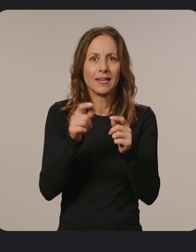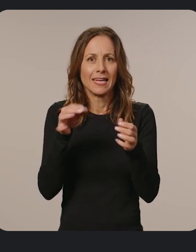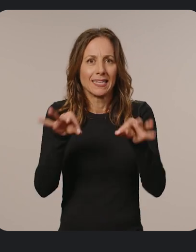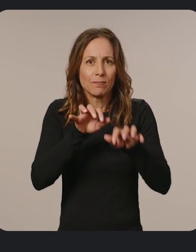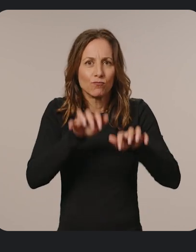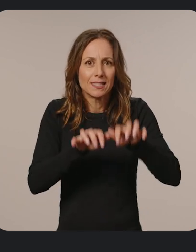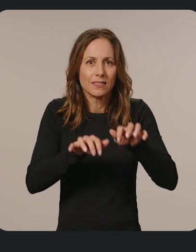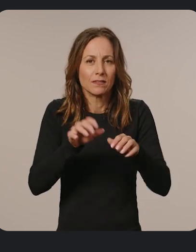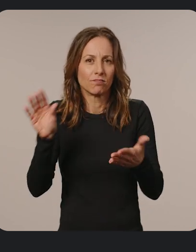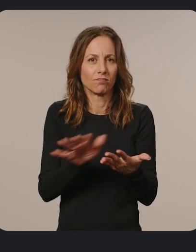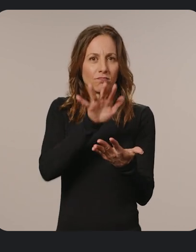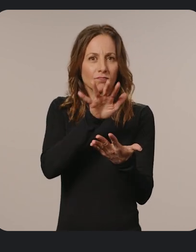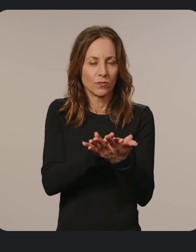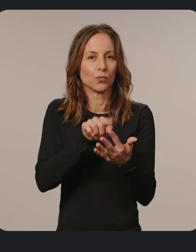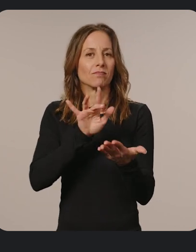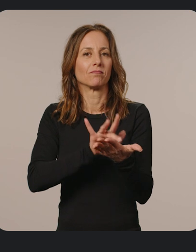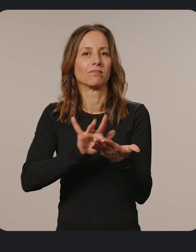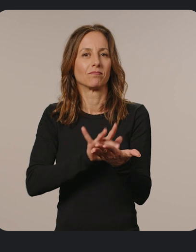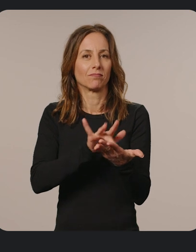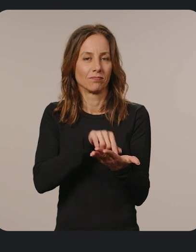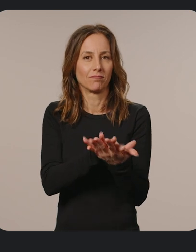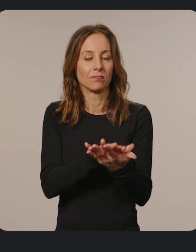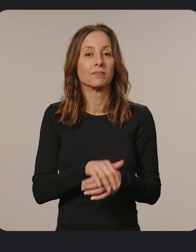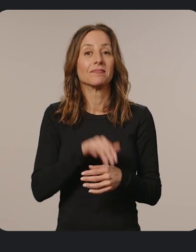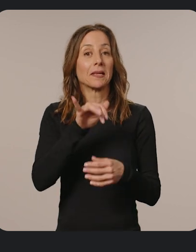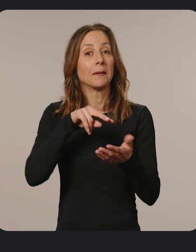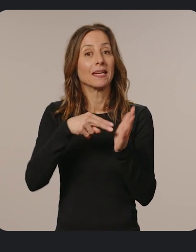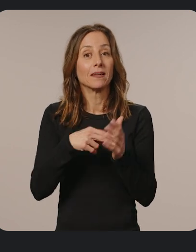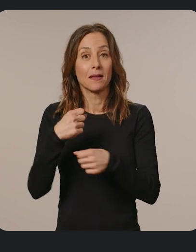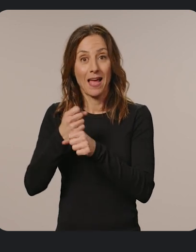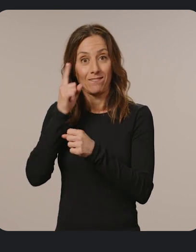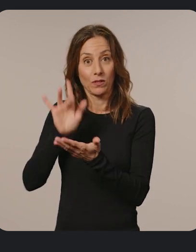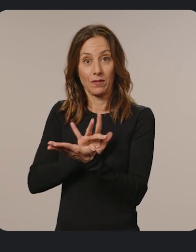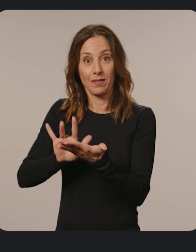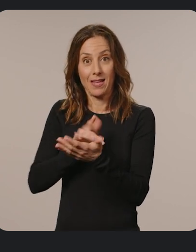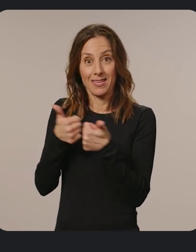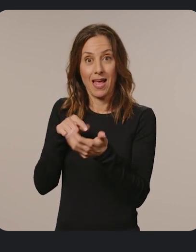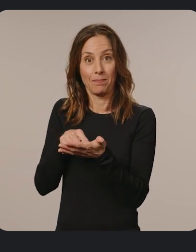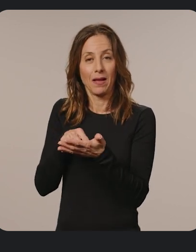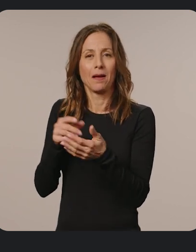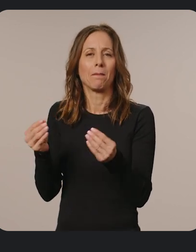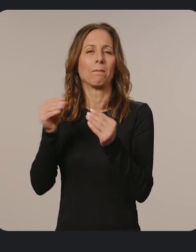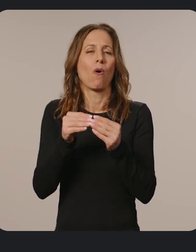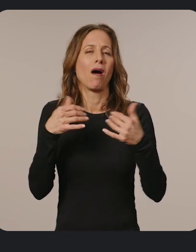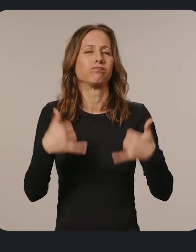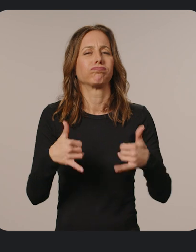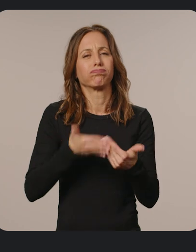into simulated touch events. Google makes made-for-touch game experiences much more playable